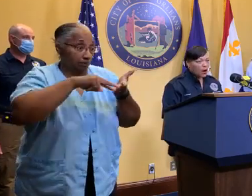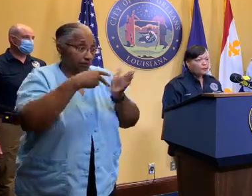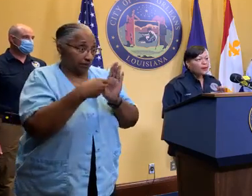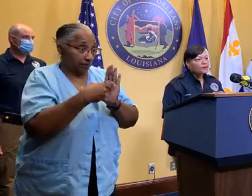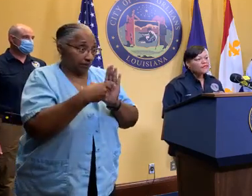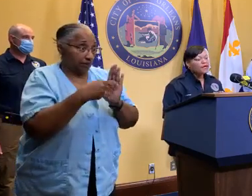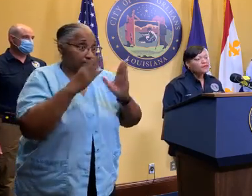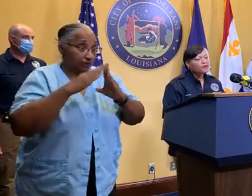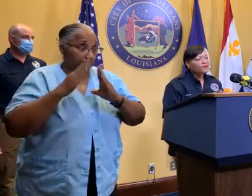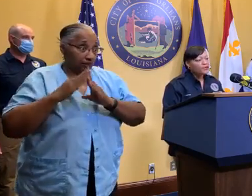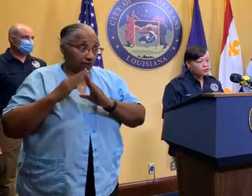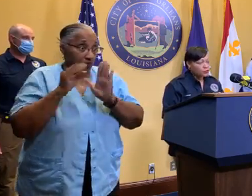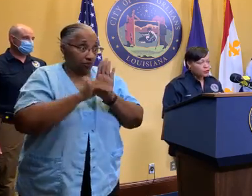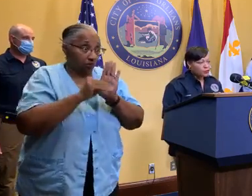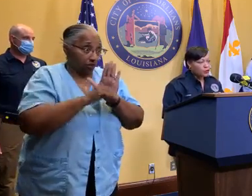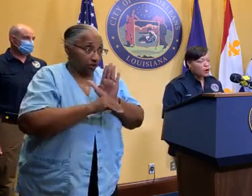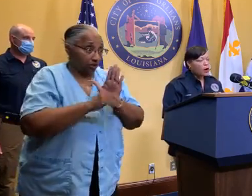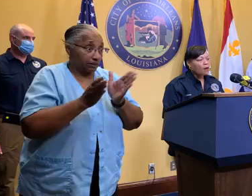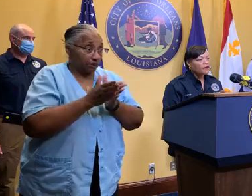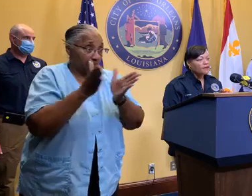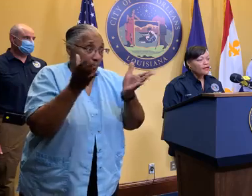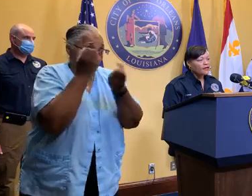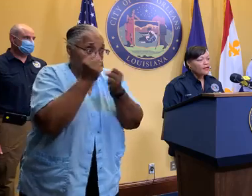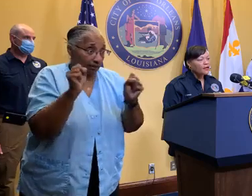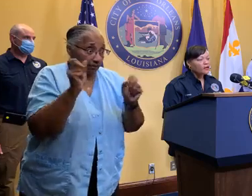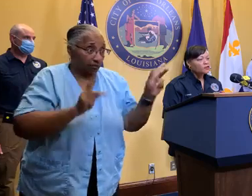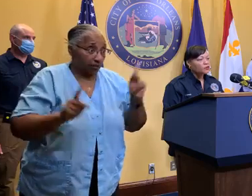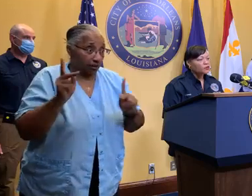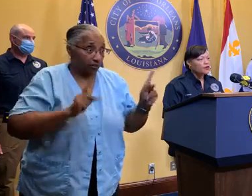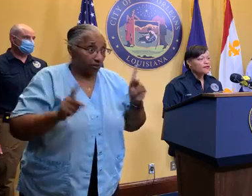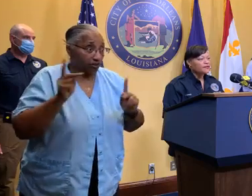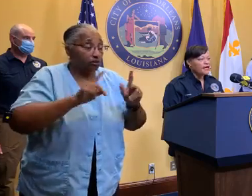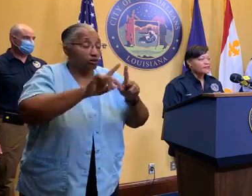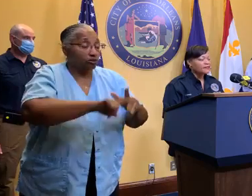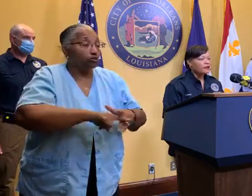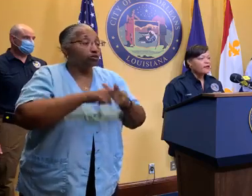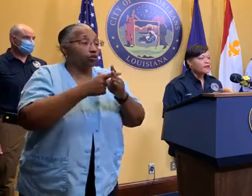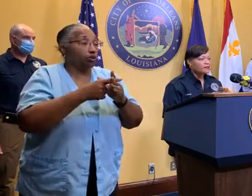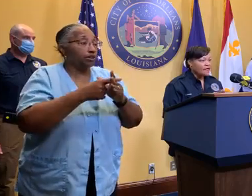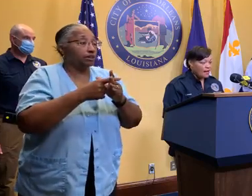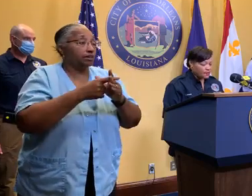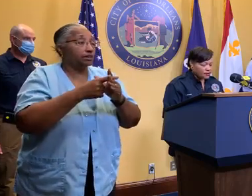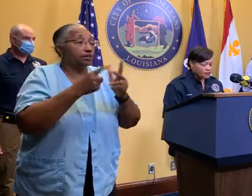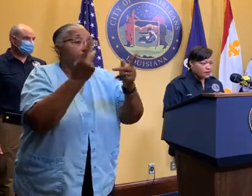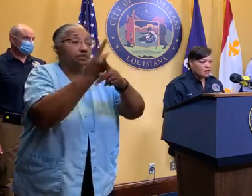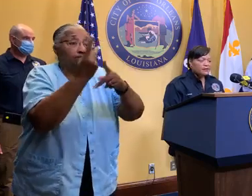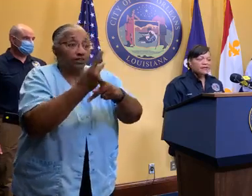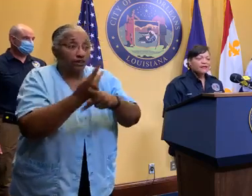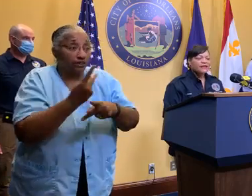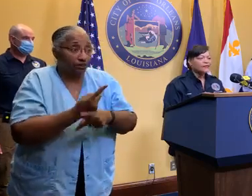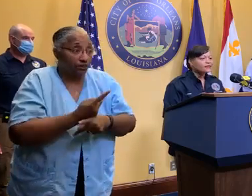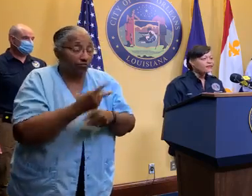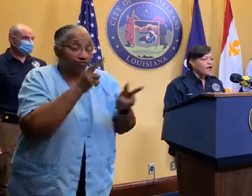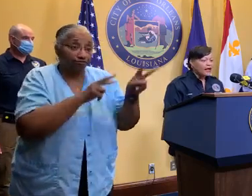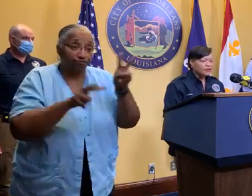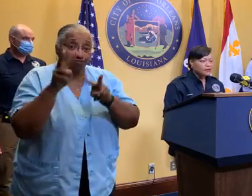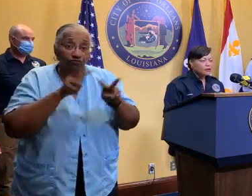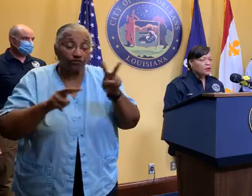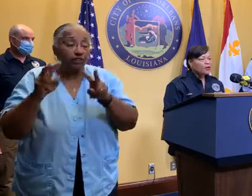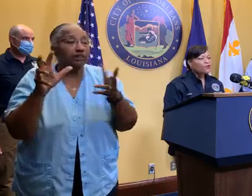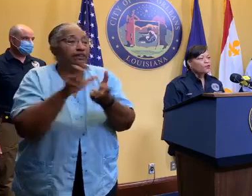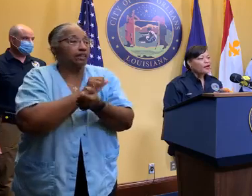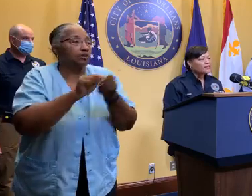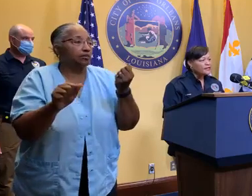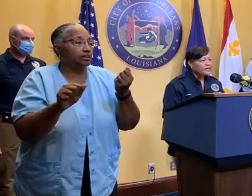our public safety officials are beginning to assess the damages. This is not